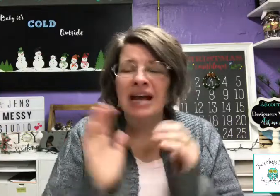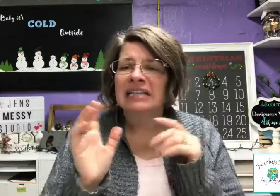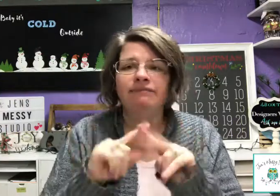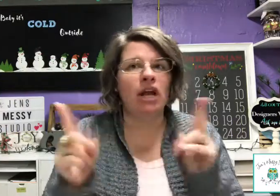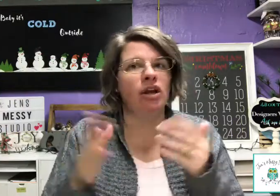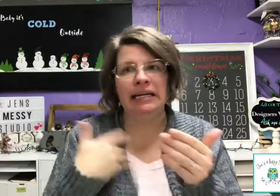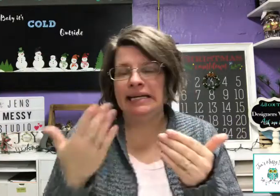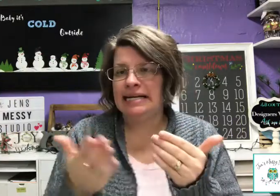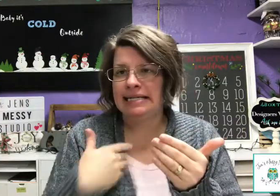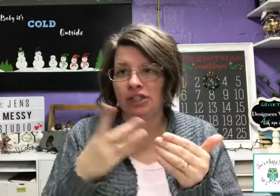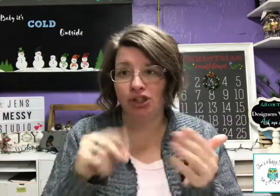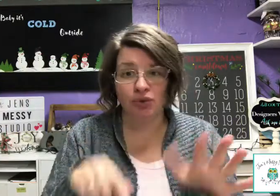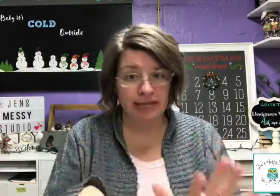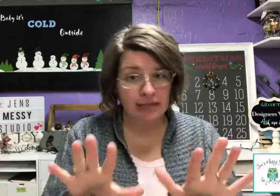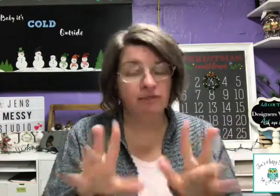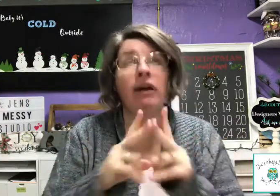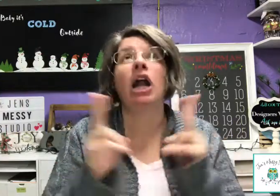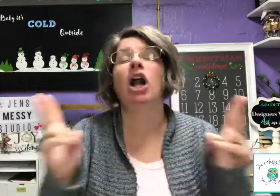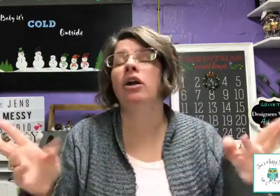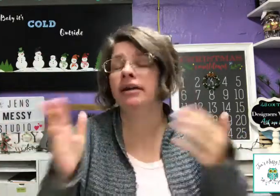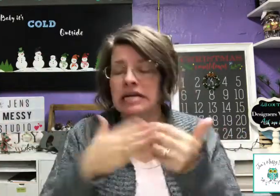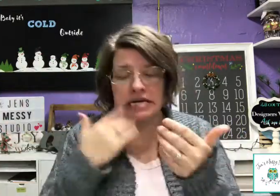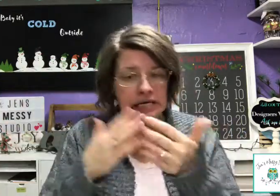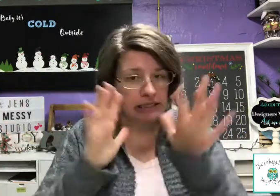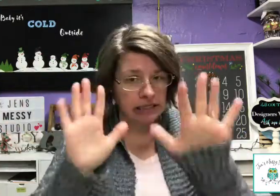It's very easy to do this. Very easy.